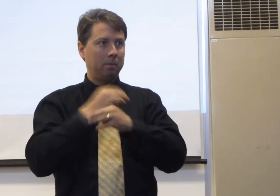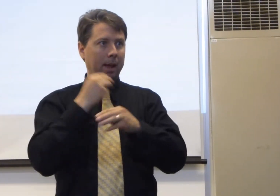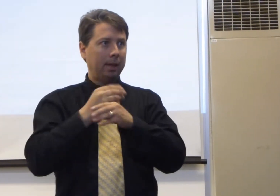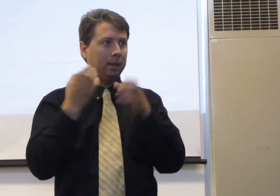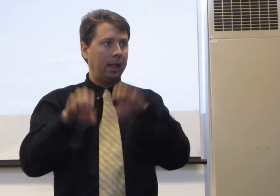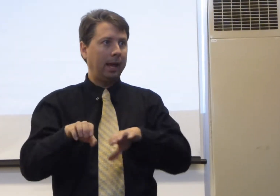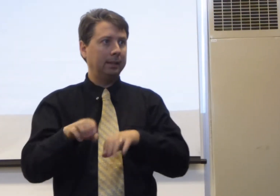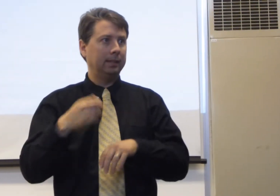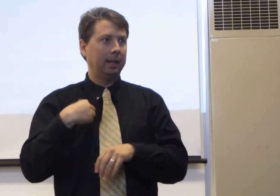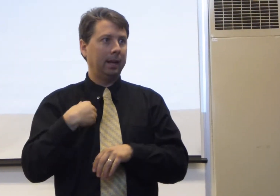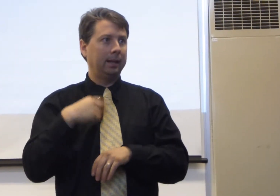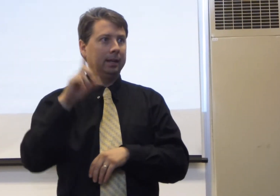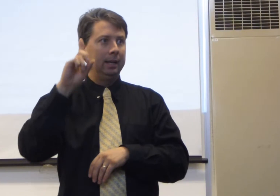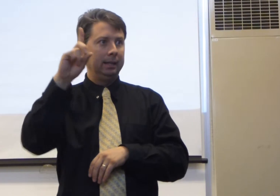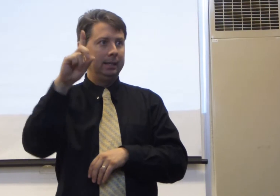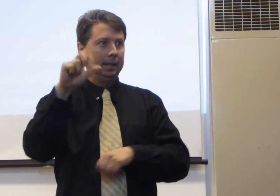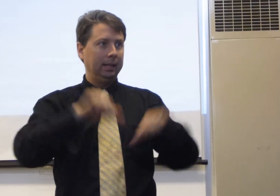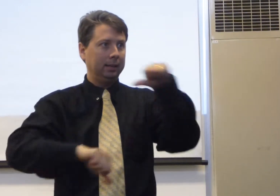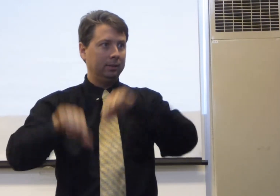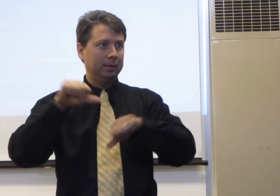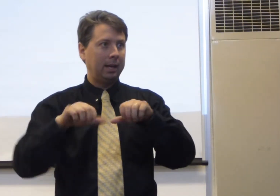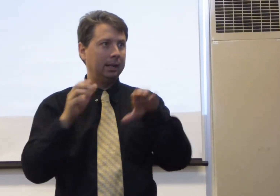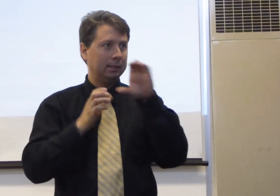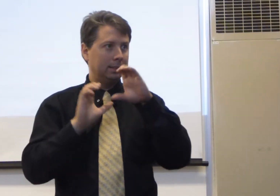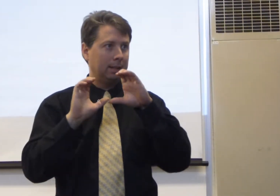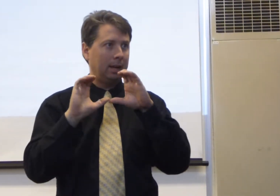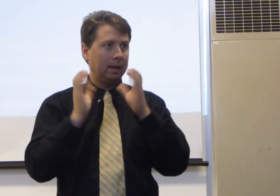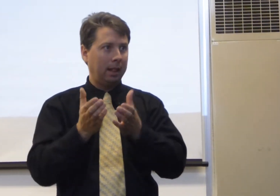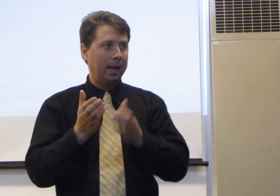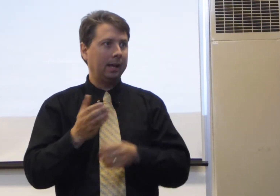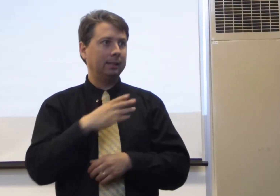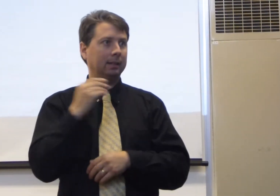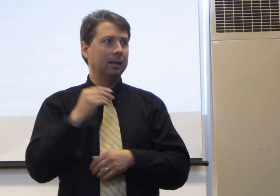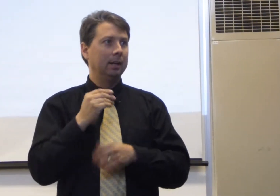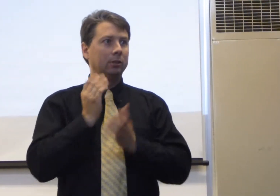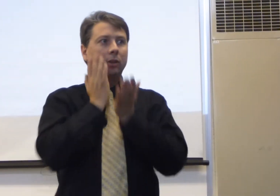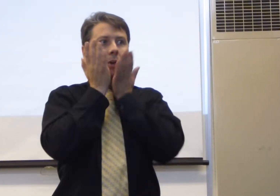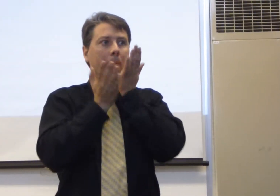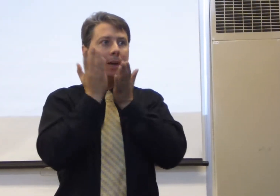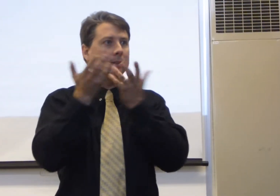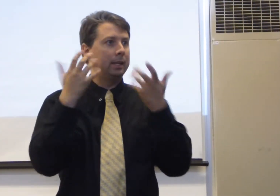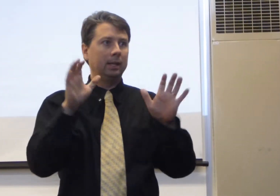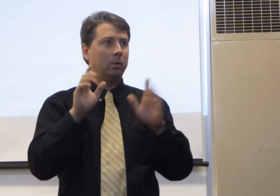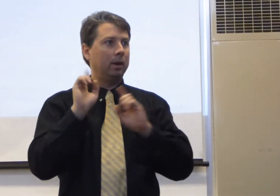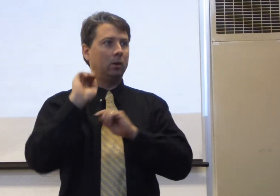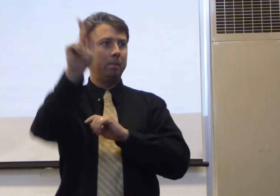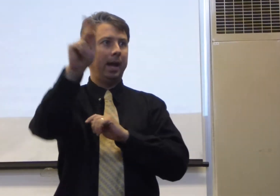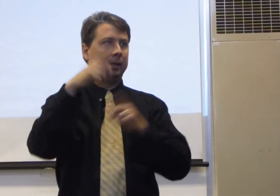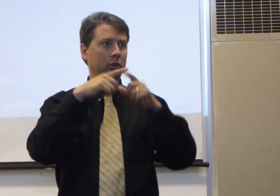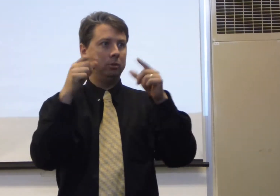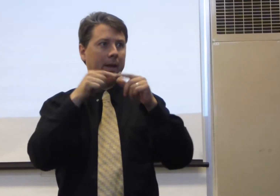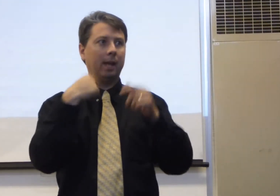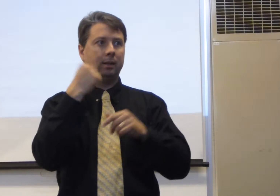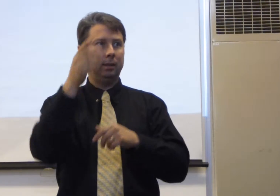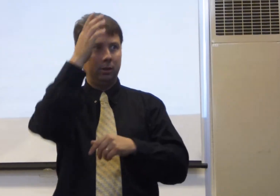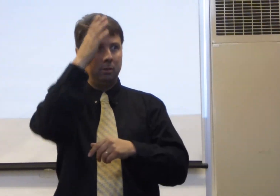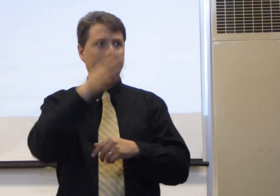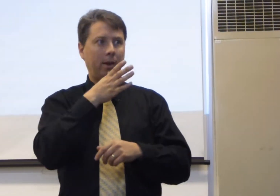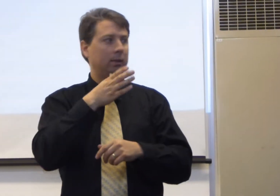the math class, and they had a D in their science class, and so they were embarrassed, they didn't want to go back to Japan and tell their parents